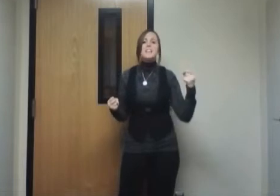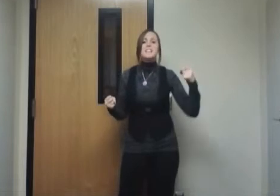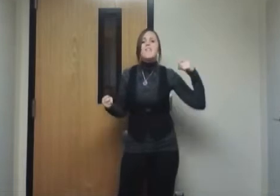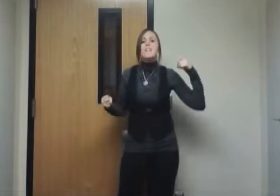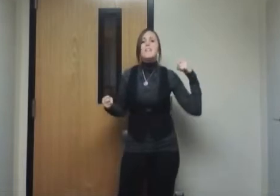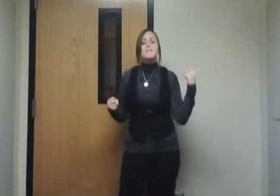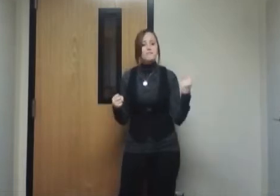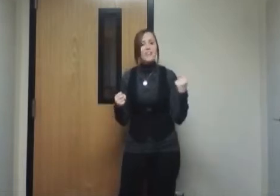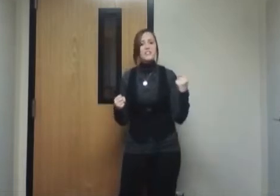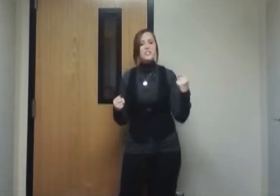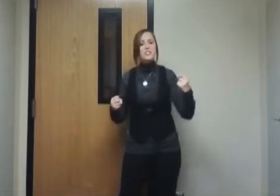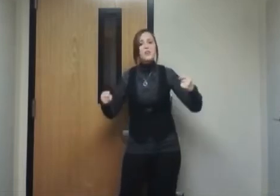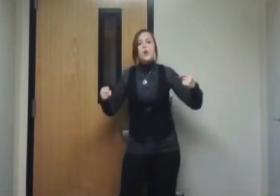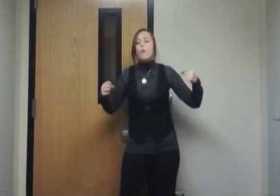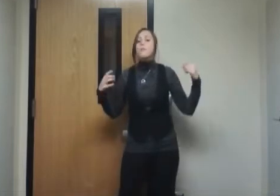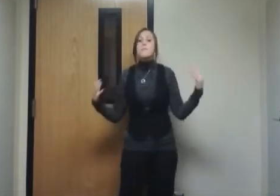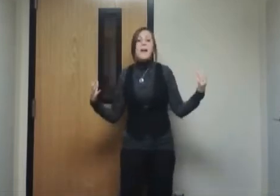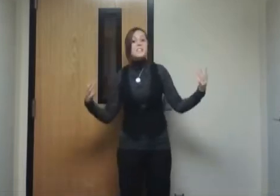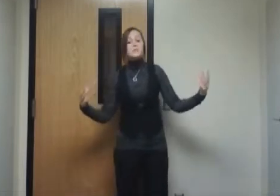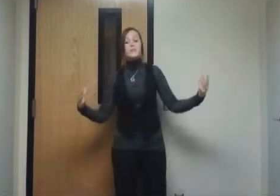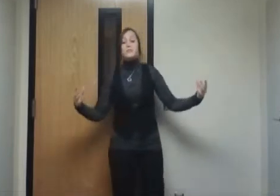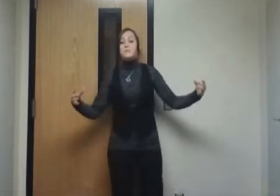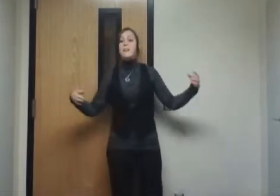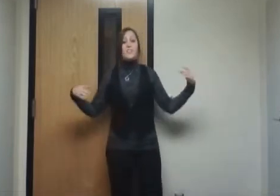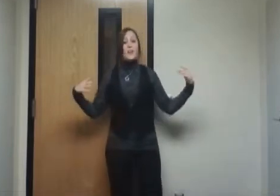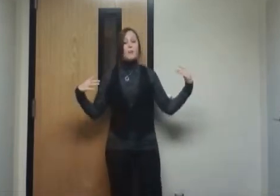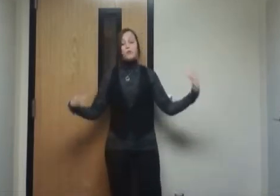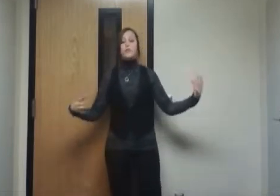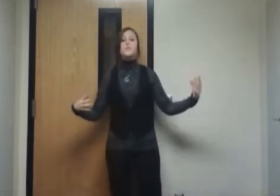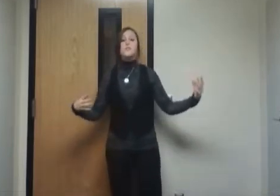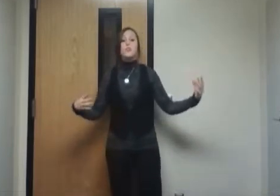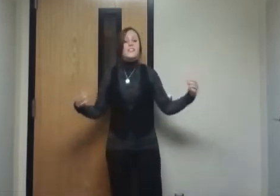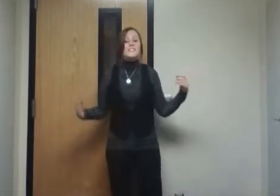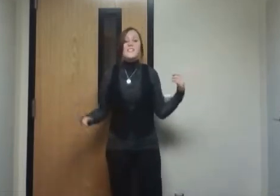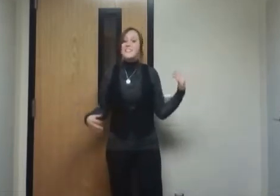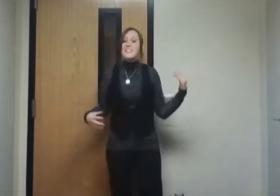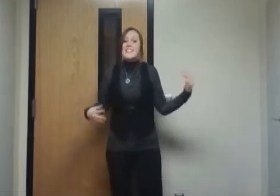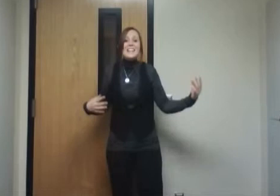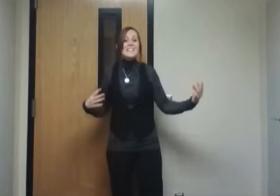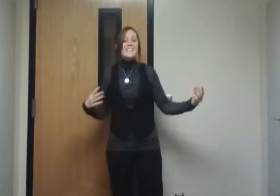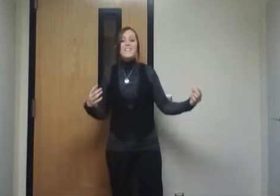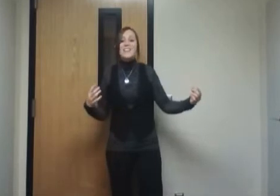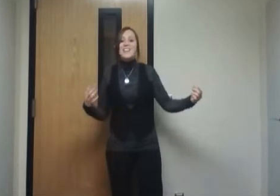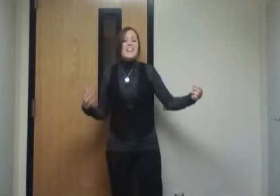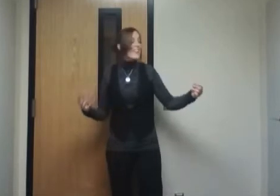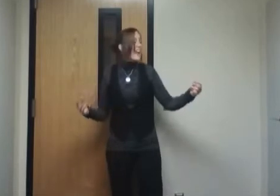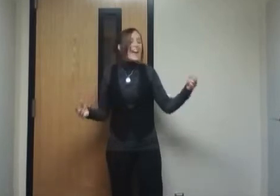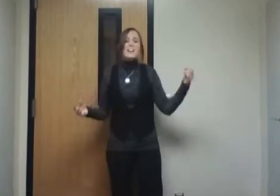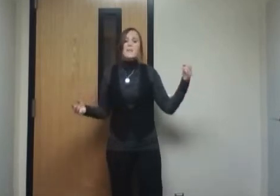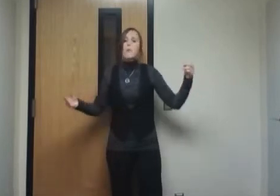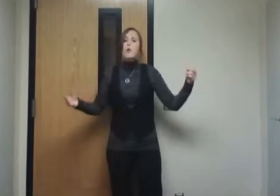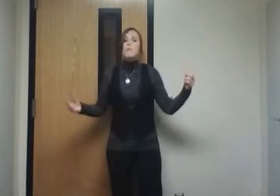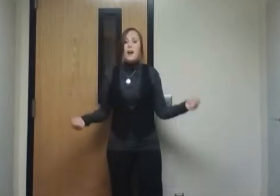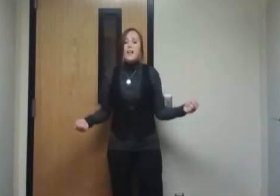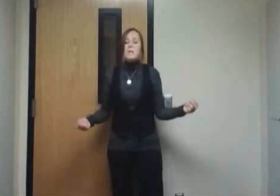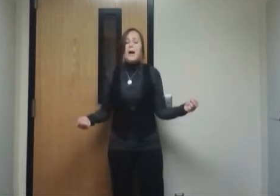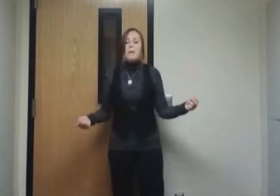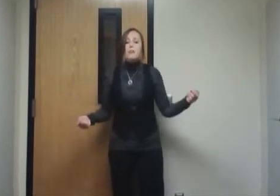of inflation. When the pennies were first made, they were useful. In 1787, they had more buying power